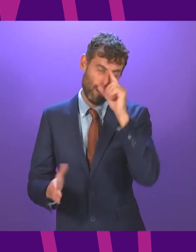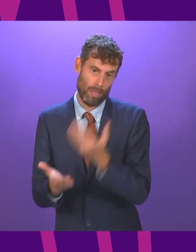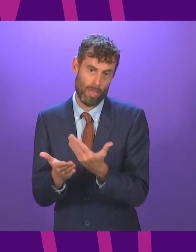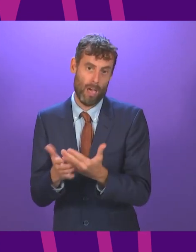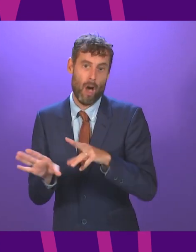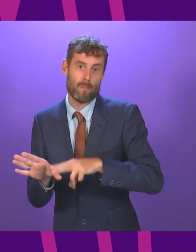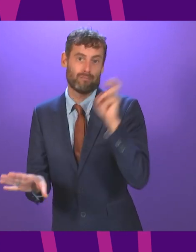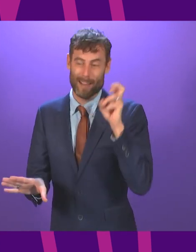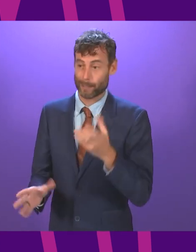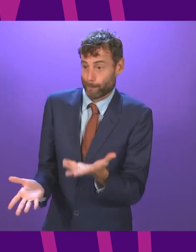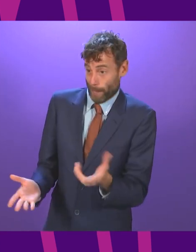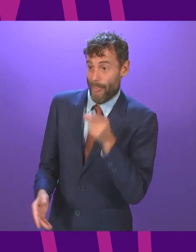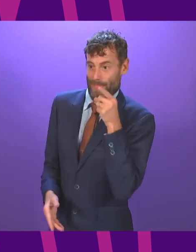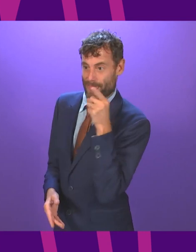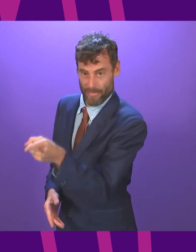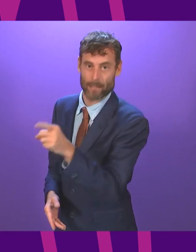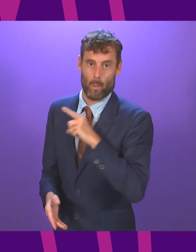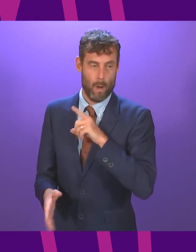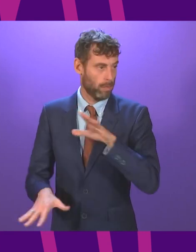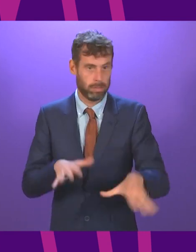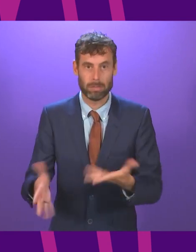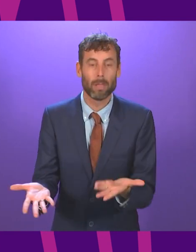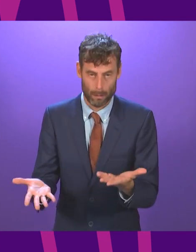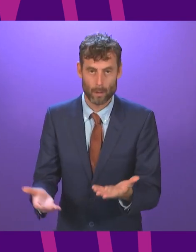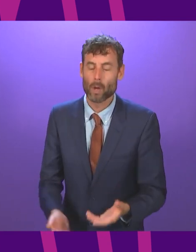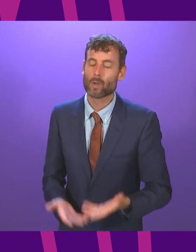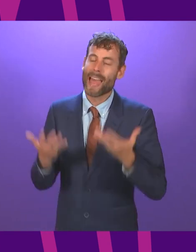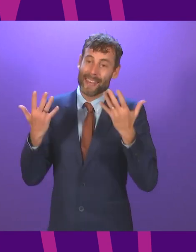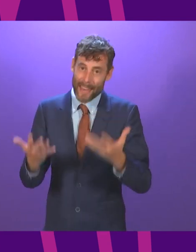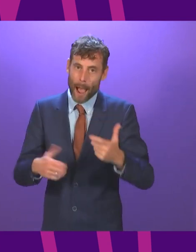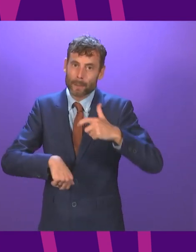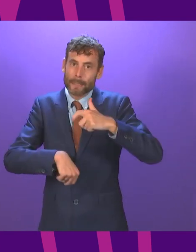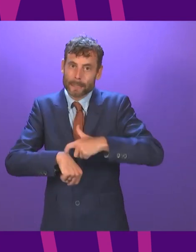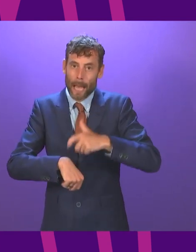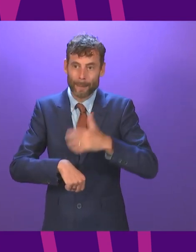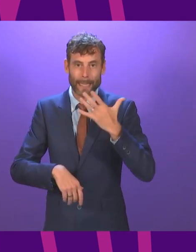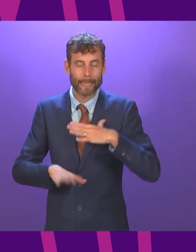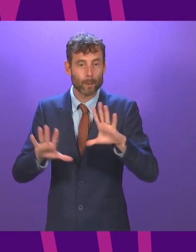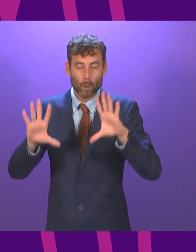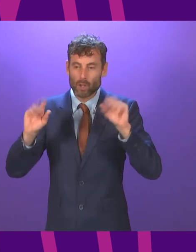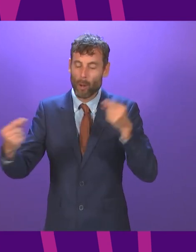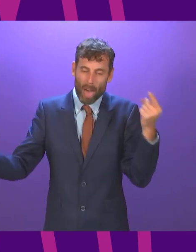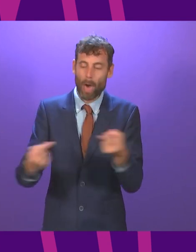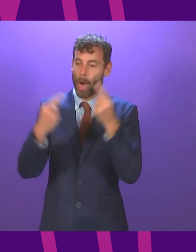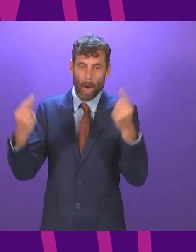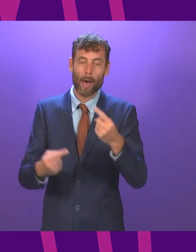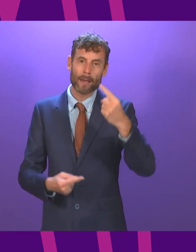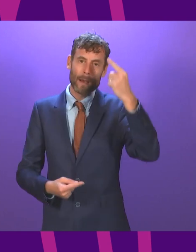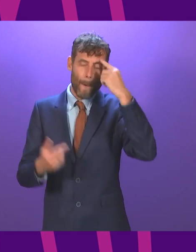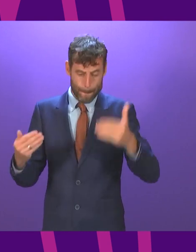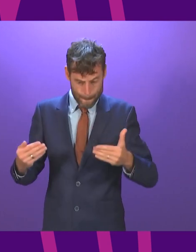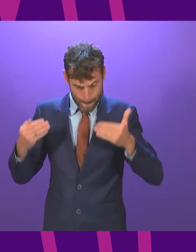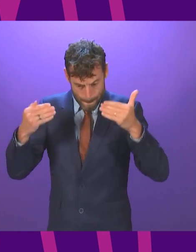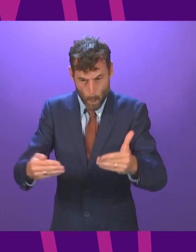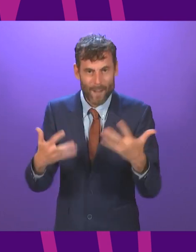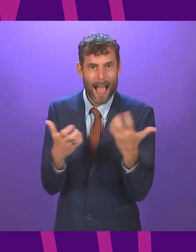the importance of coming together to try to address these challenges? Turning now to oil and gas, I recognise, it's